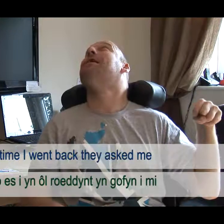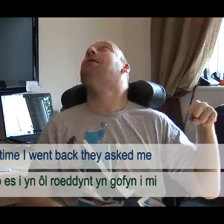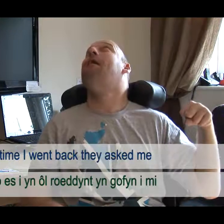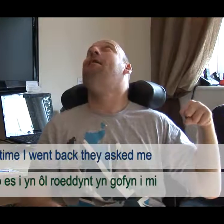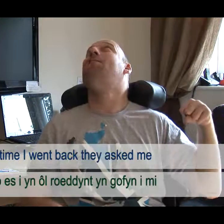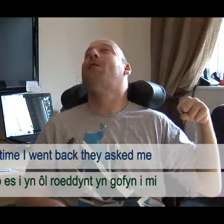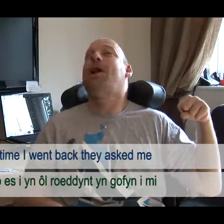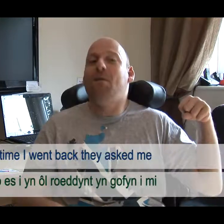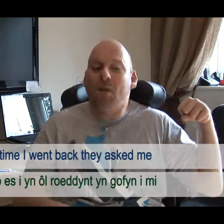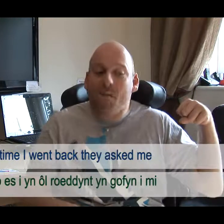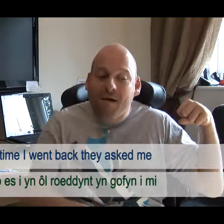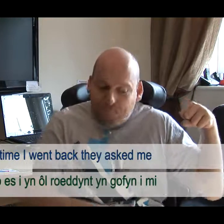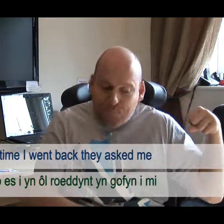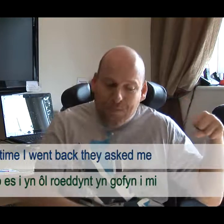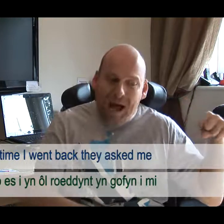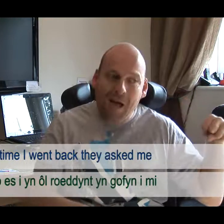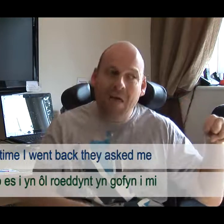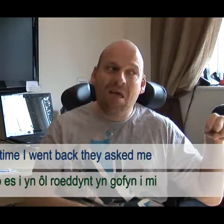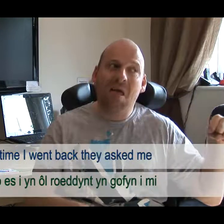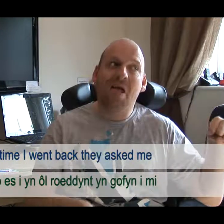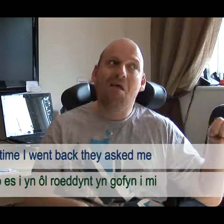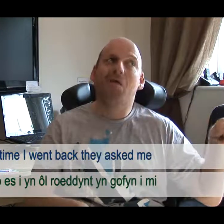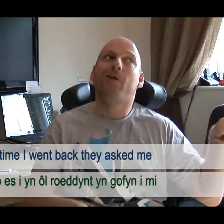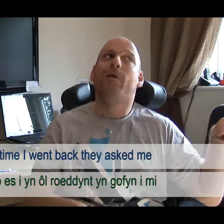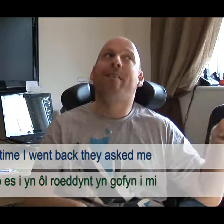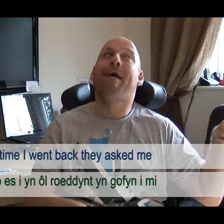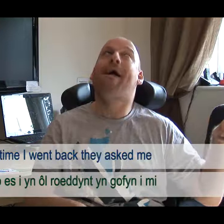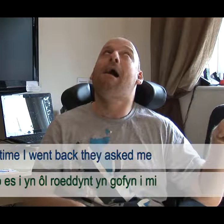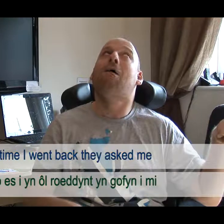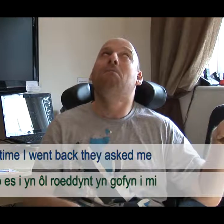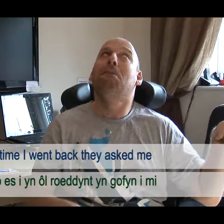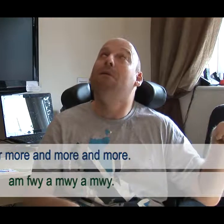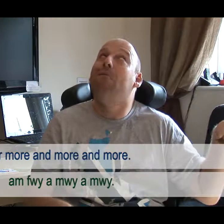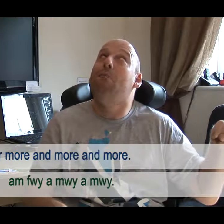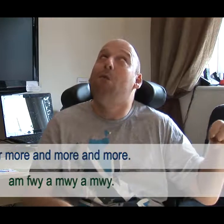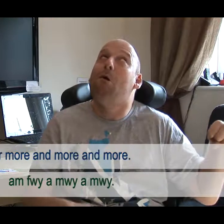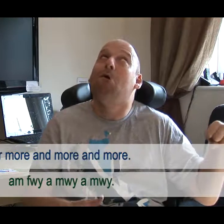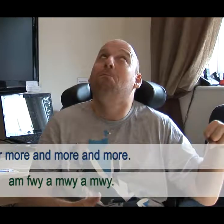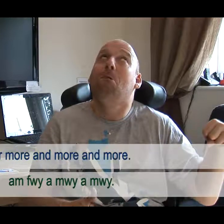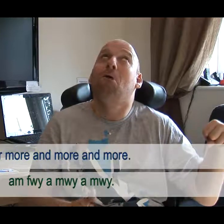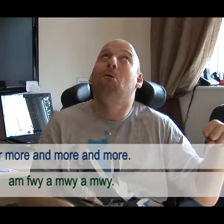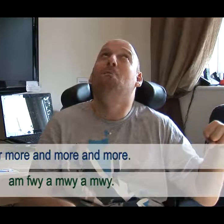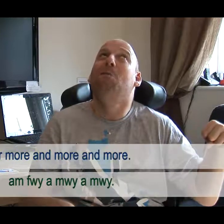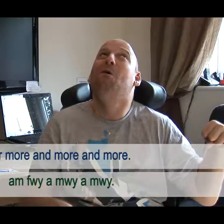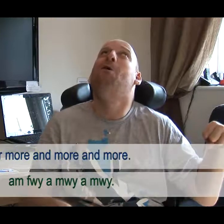Every time I went back, they asked me for more and more and more.